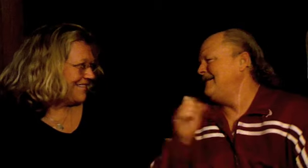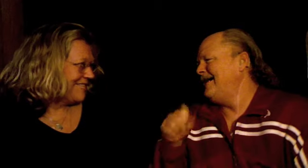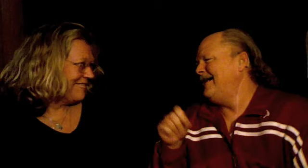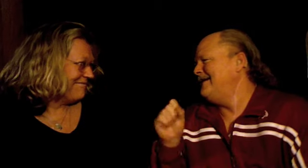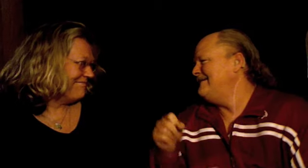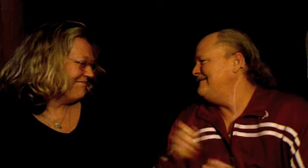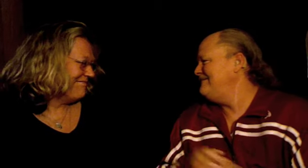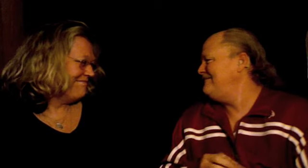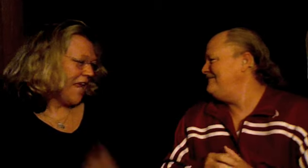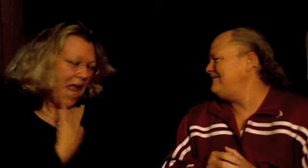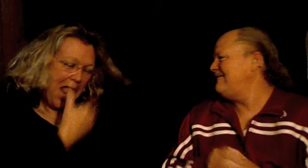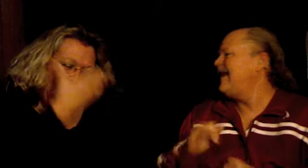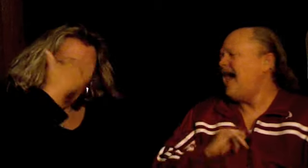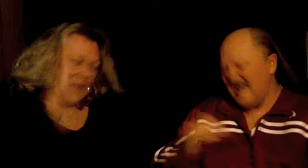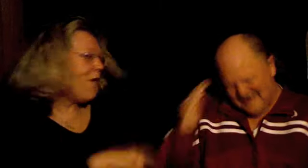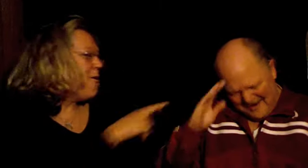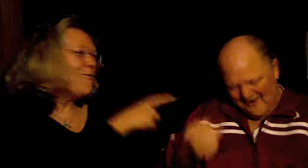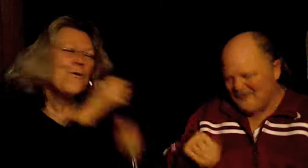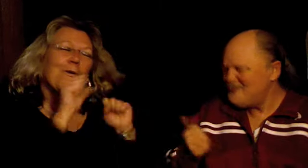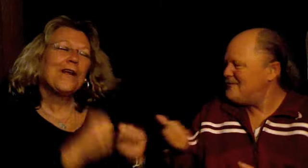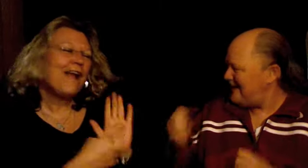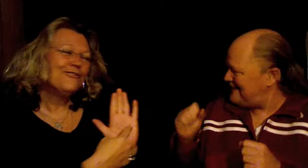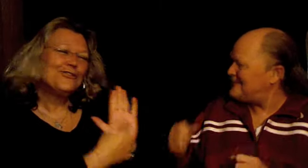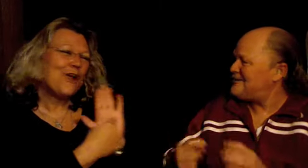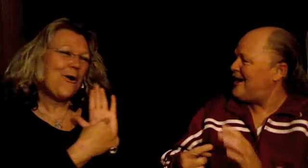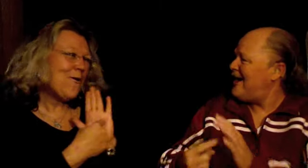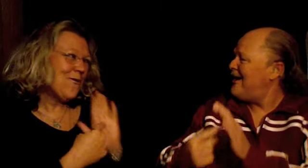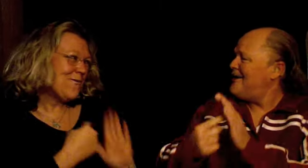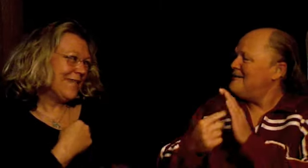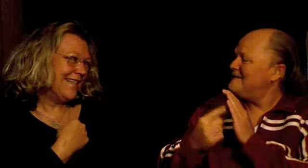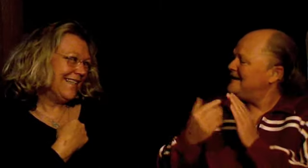I know you can show me